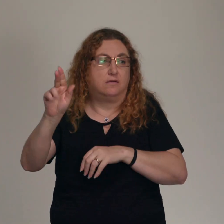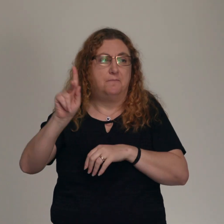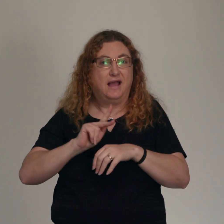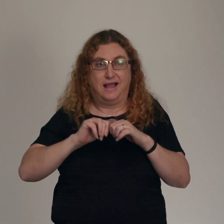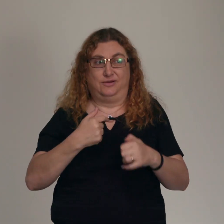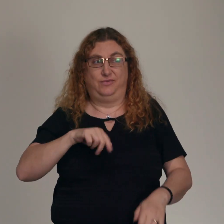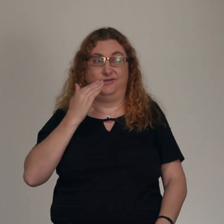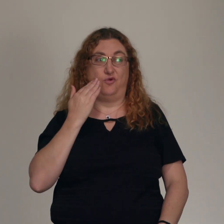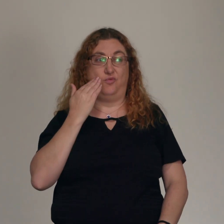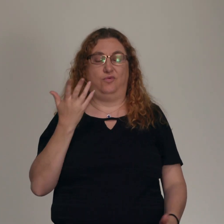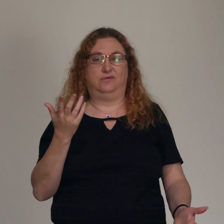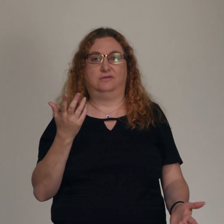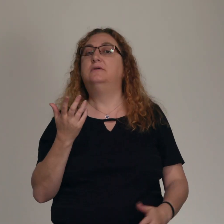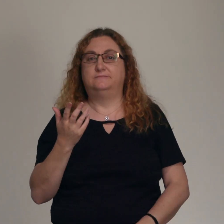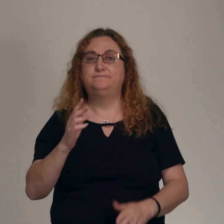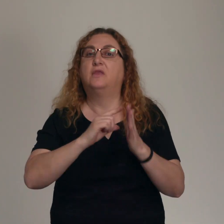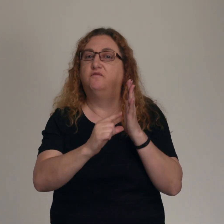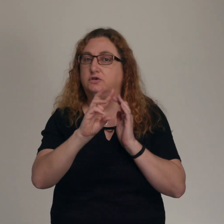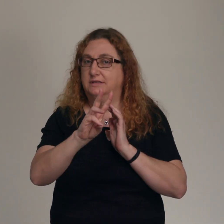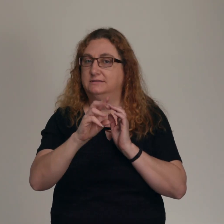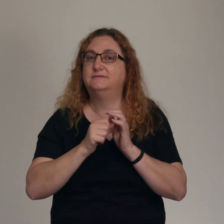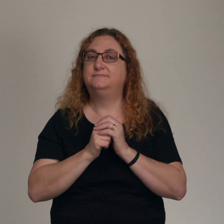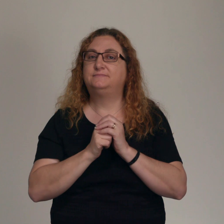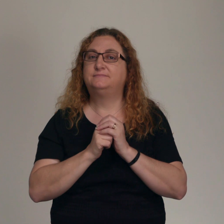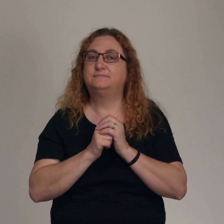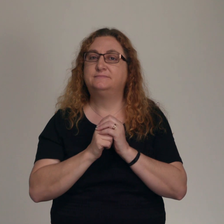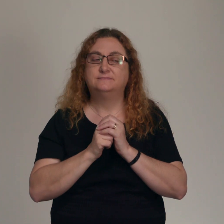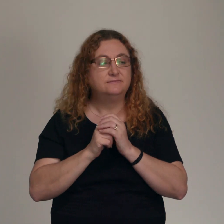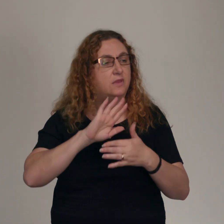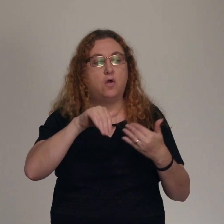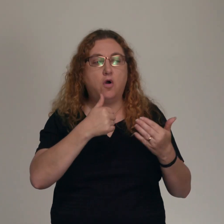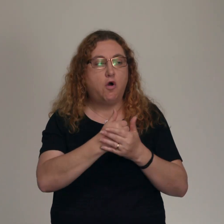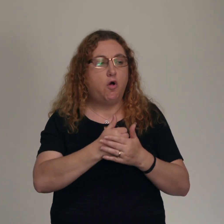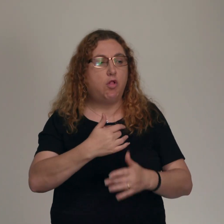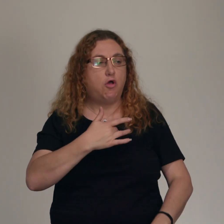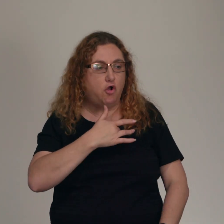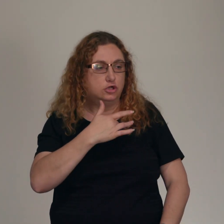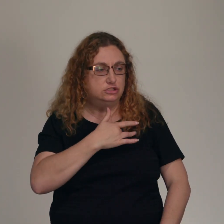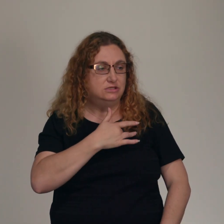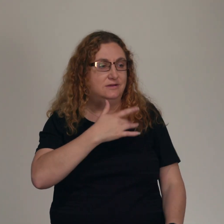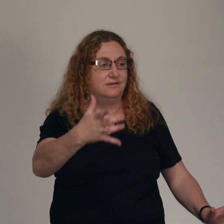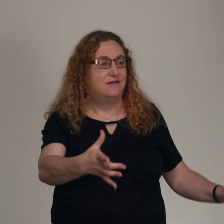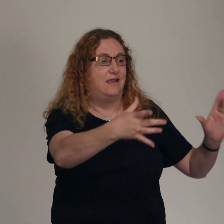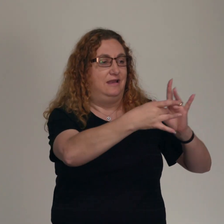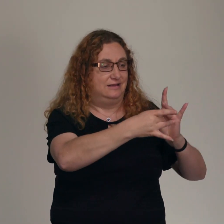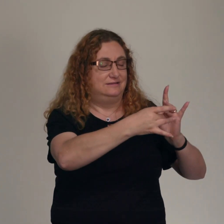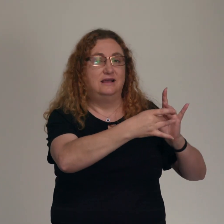Well, verse 6, will turn the hearts of the parents to their children and the hearts of the children to their parents. In other words, you will know